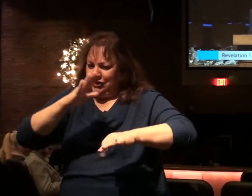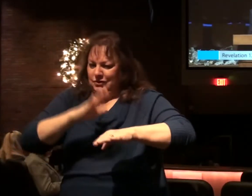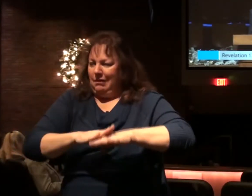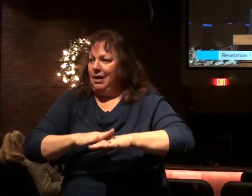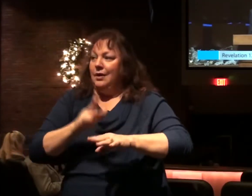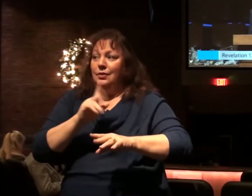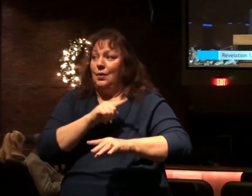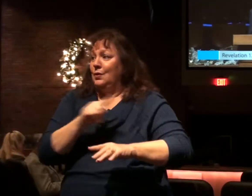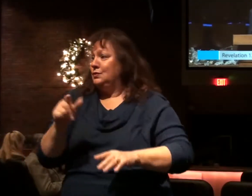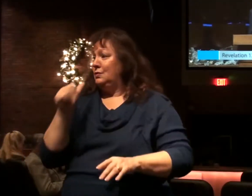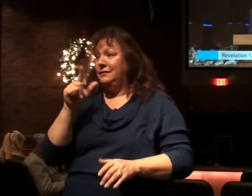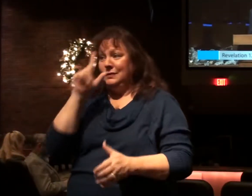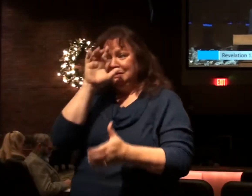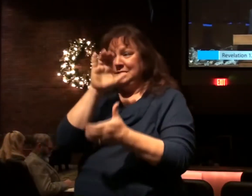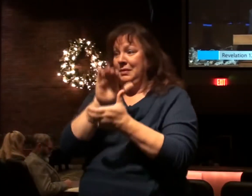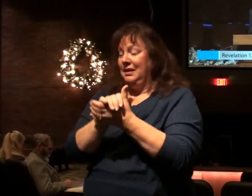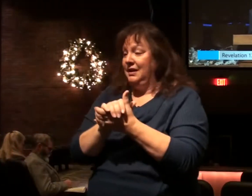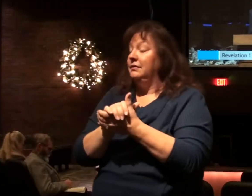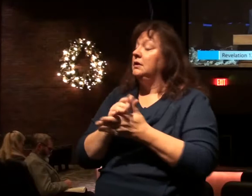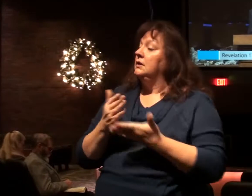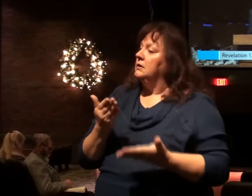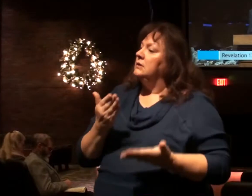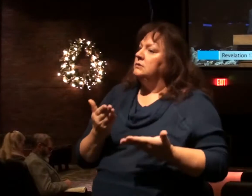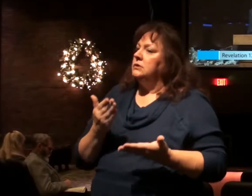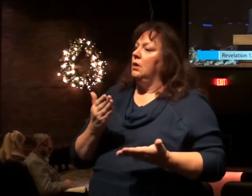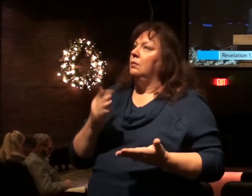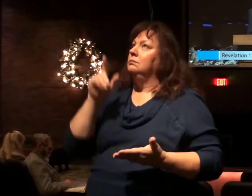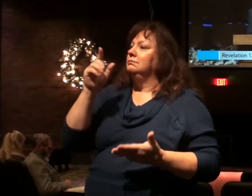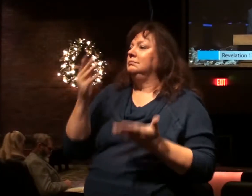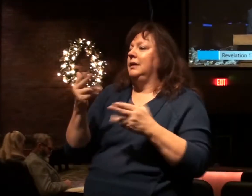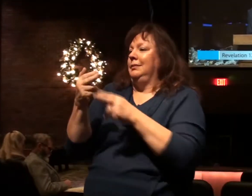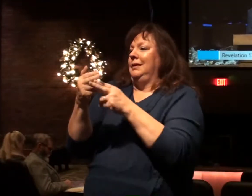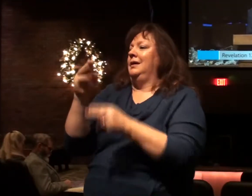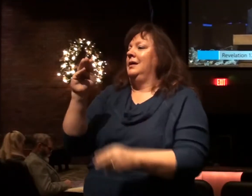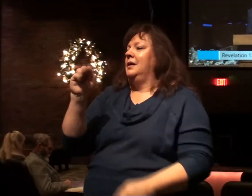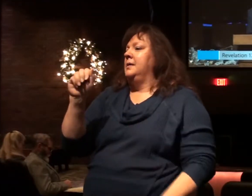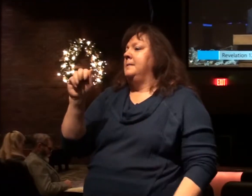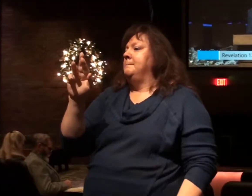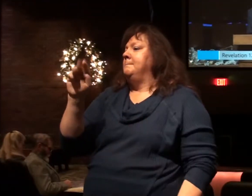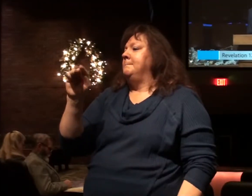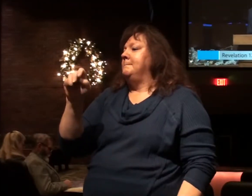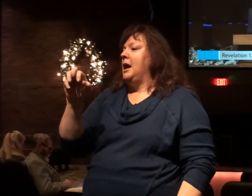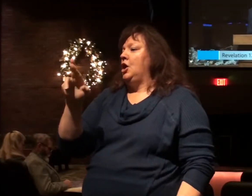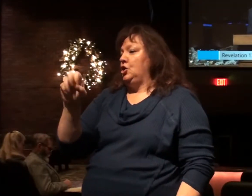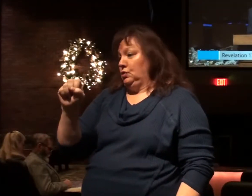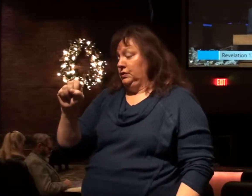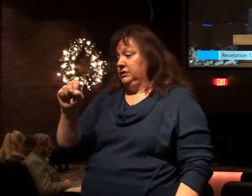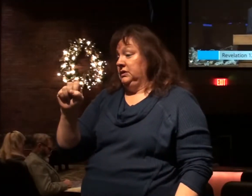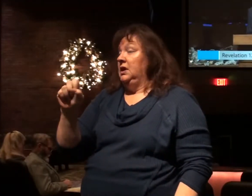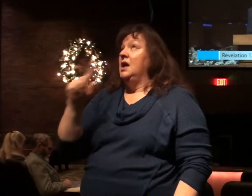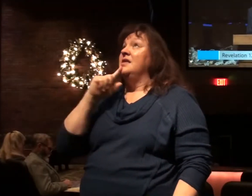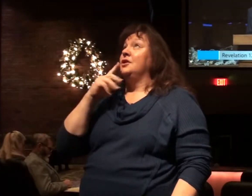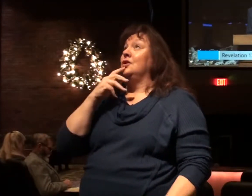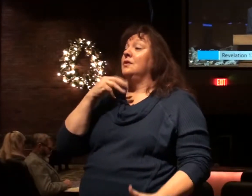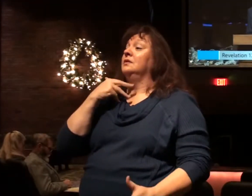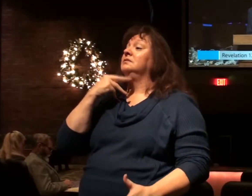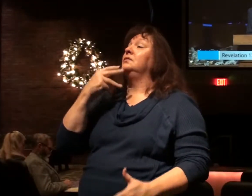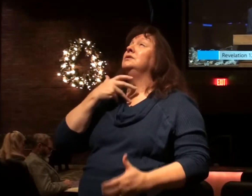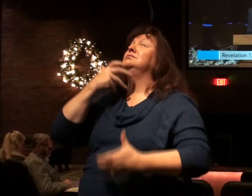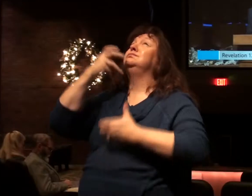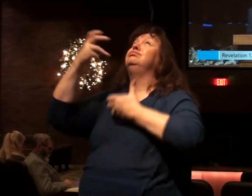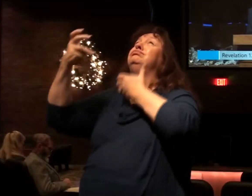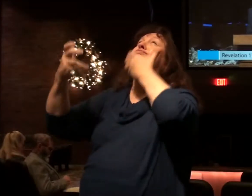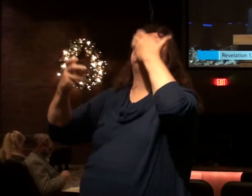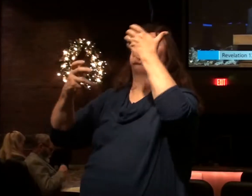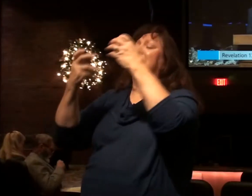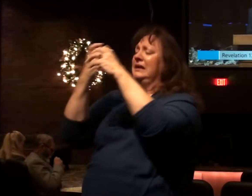unbeliever. So this may well be the martyrs in heaven. They are crying out. Now salvation,